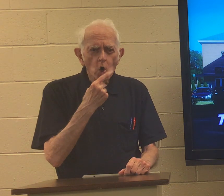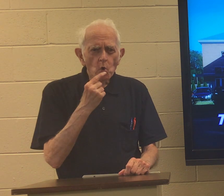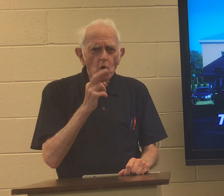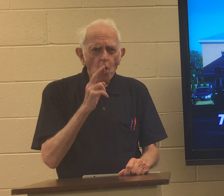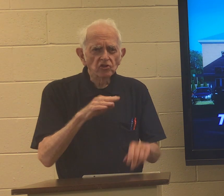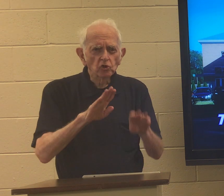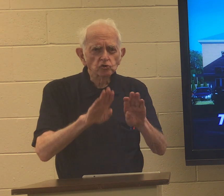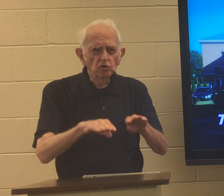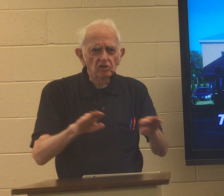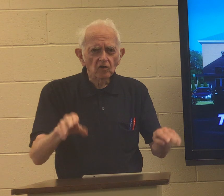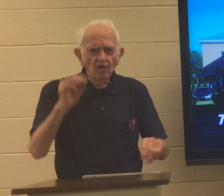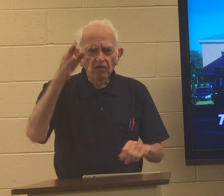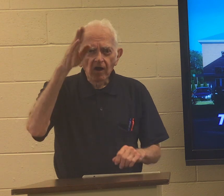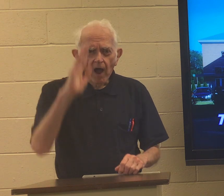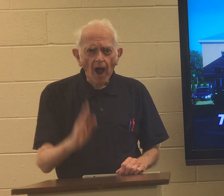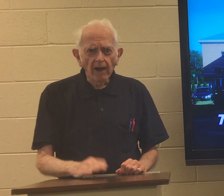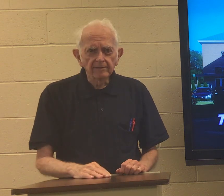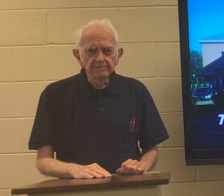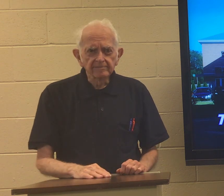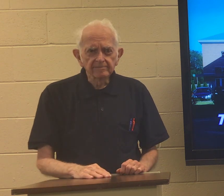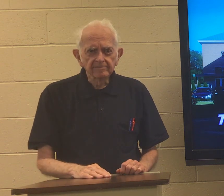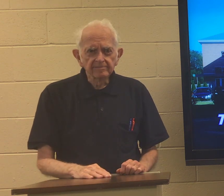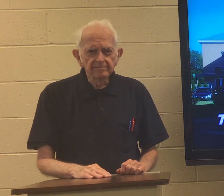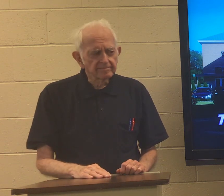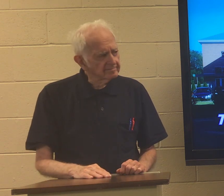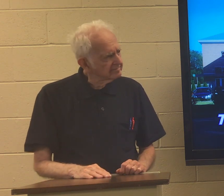little different view. Who are the children of God?